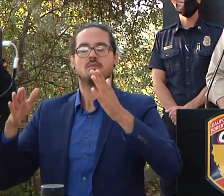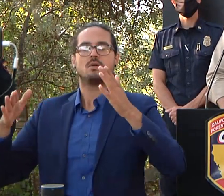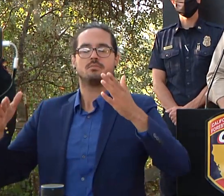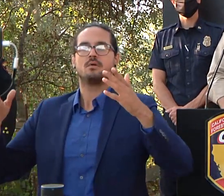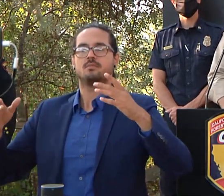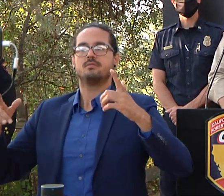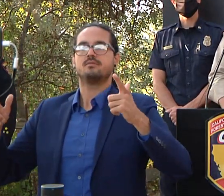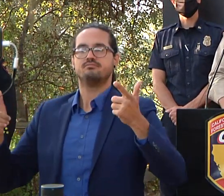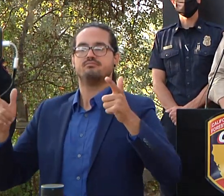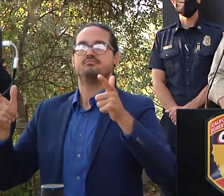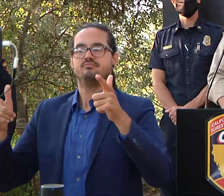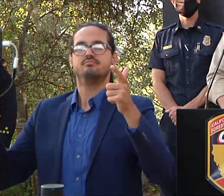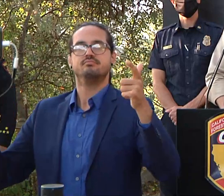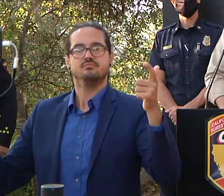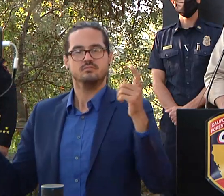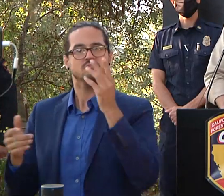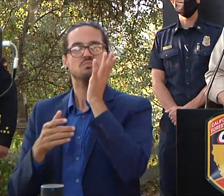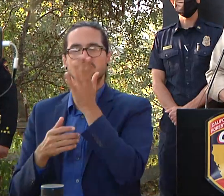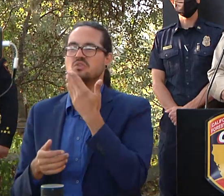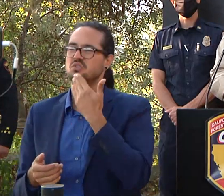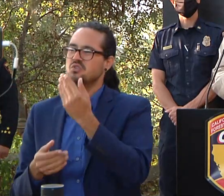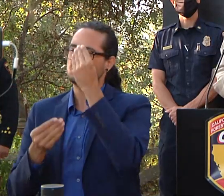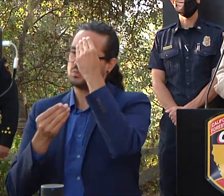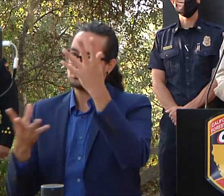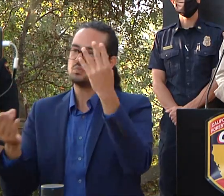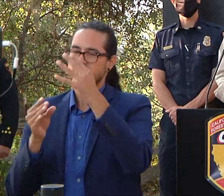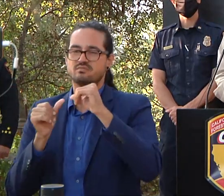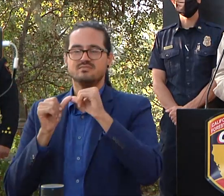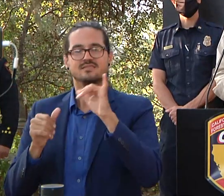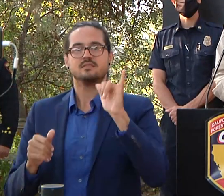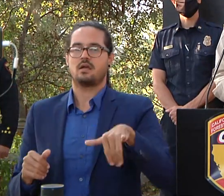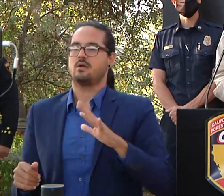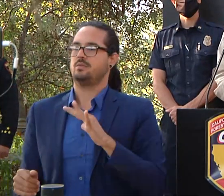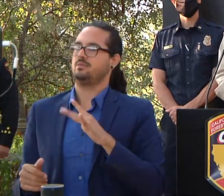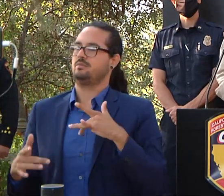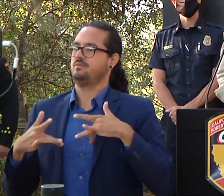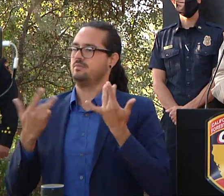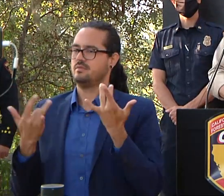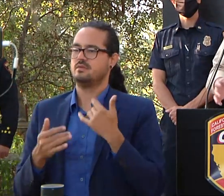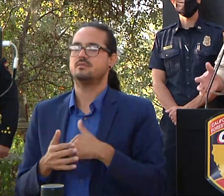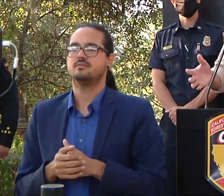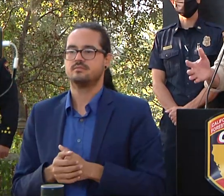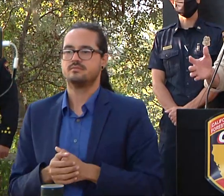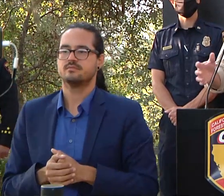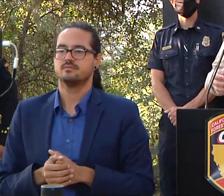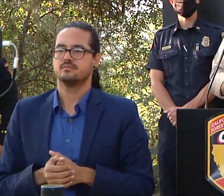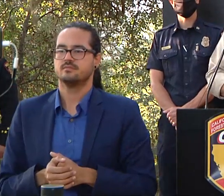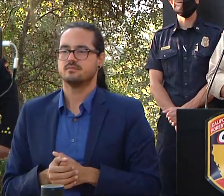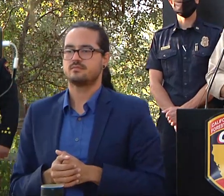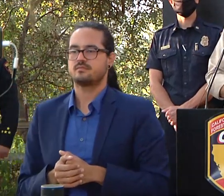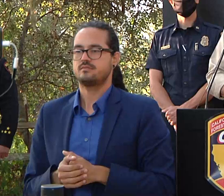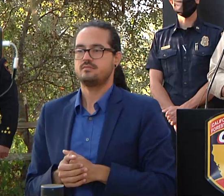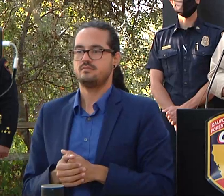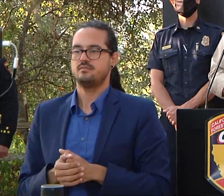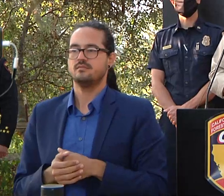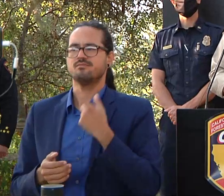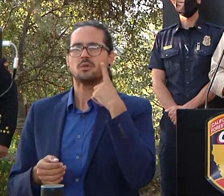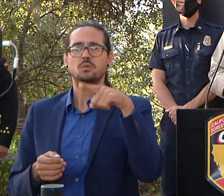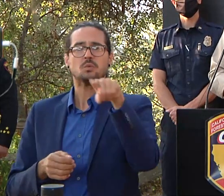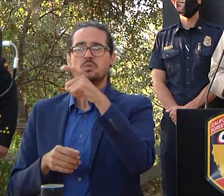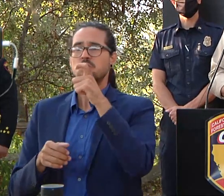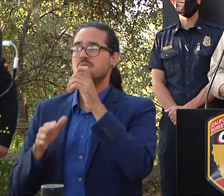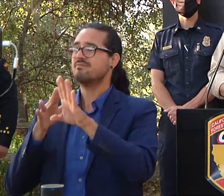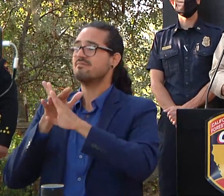and and that's a that's a very positive thing especially if you've been displaced by this fire uh in terms of other good news no arrests or citations again